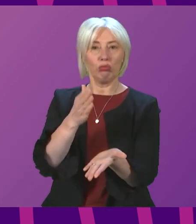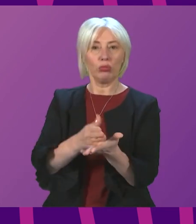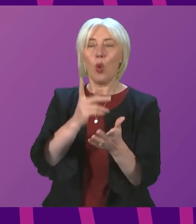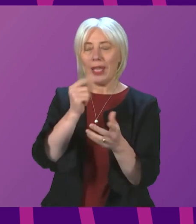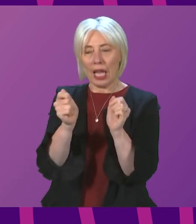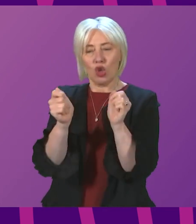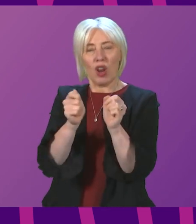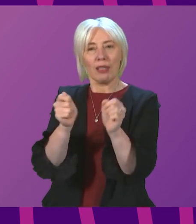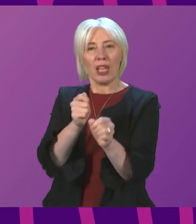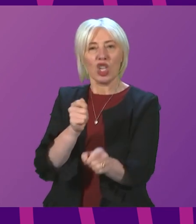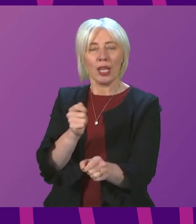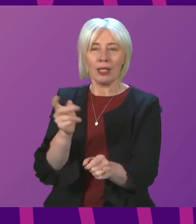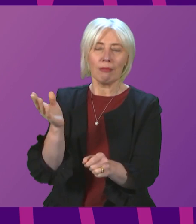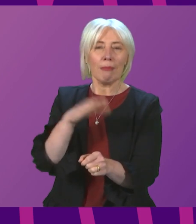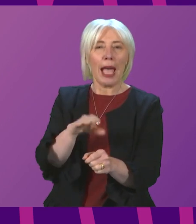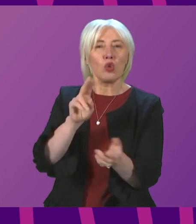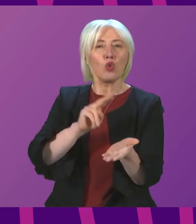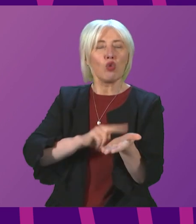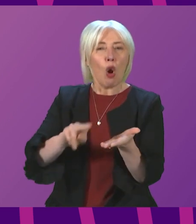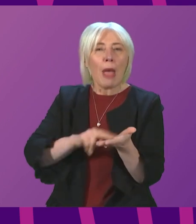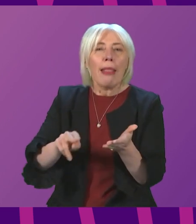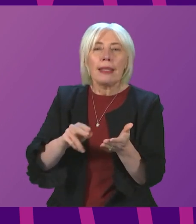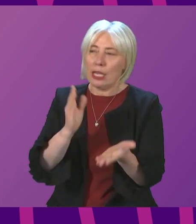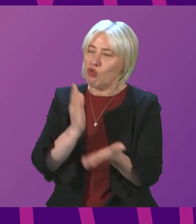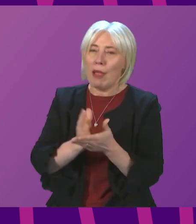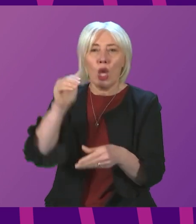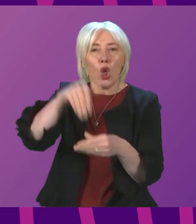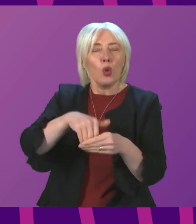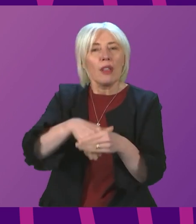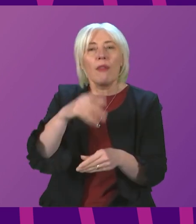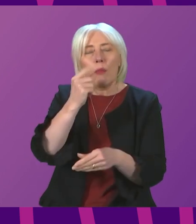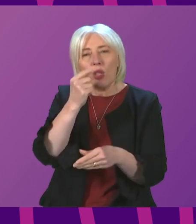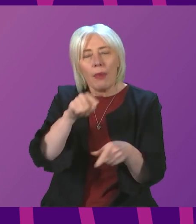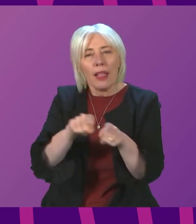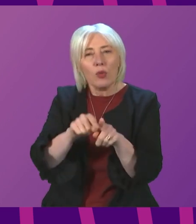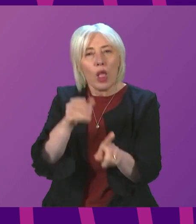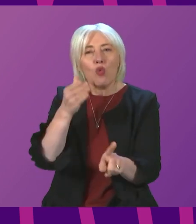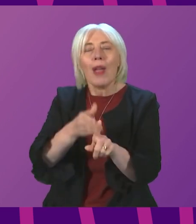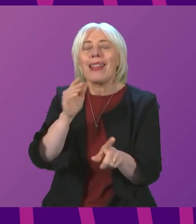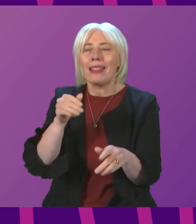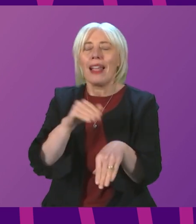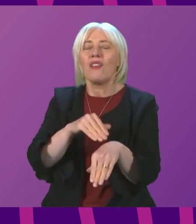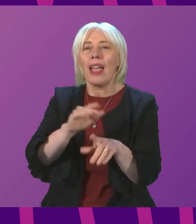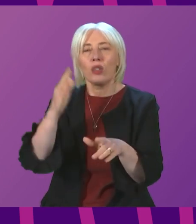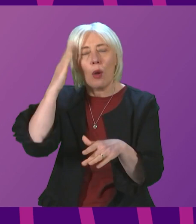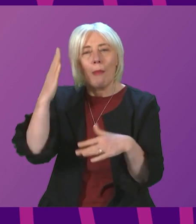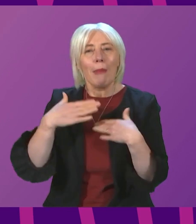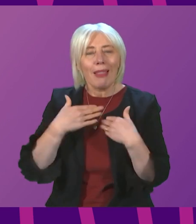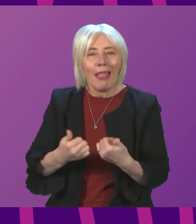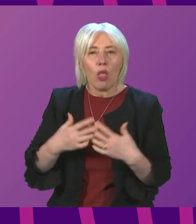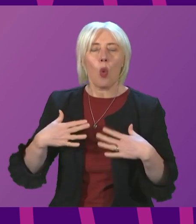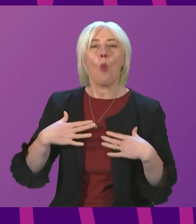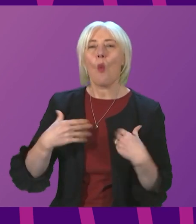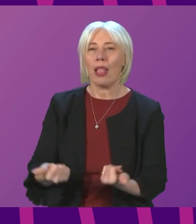transition back to normality in a way that is as inclusive as possible and recognises the impact on mental health, on wellbeing and on the